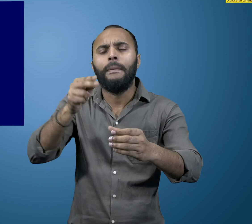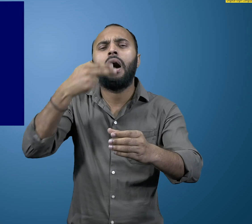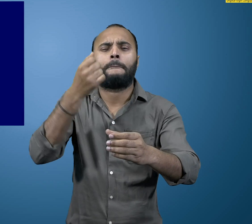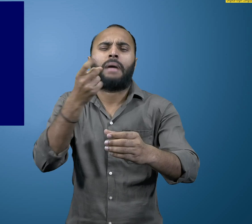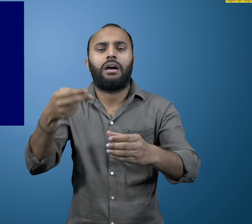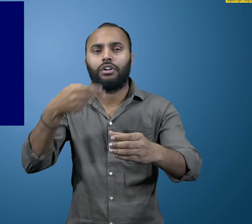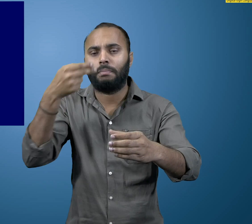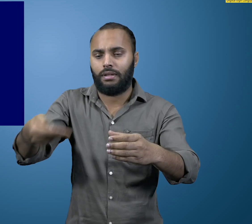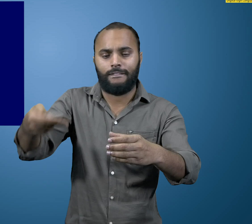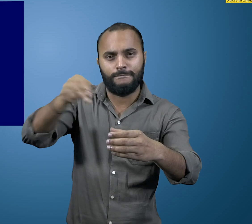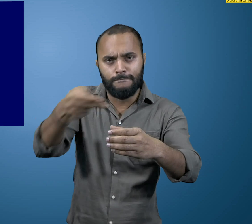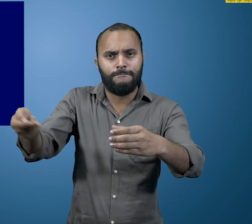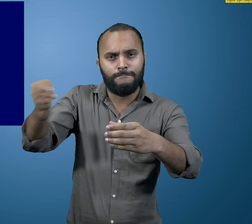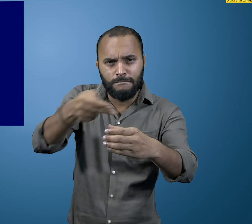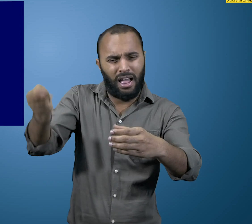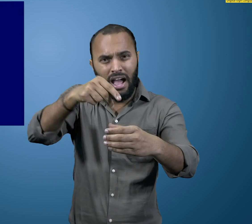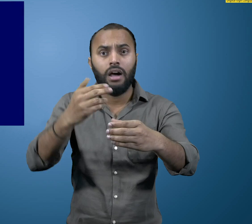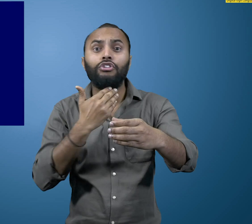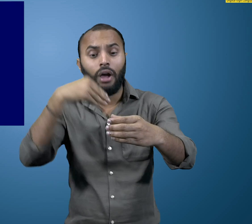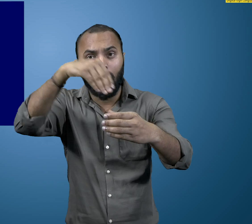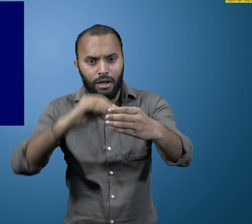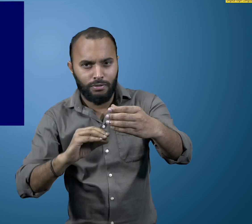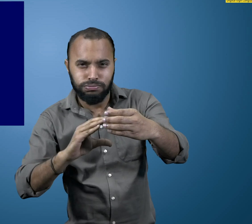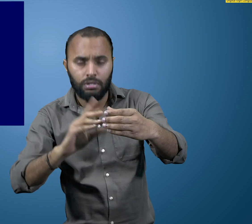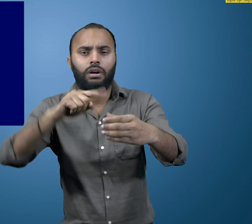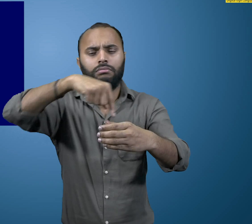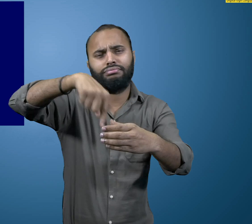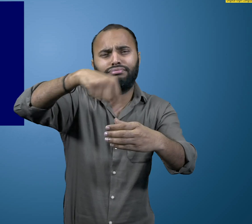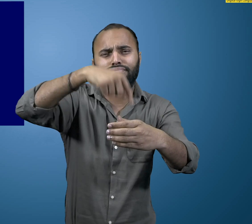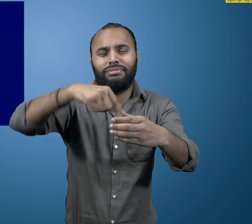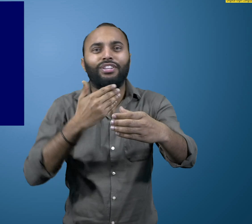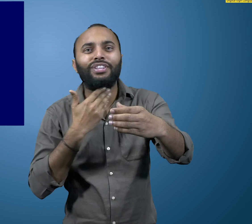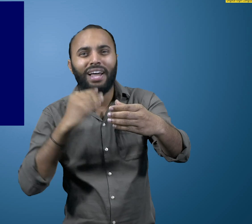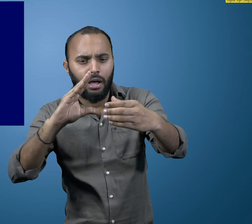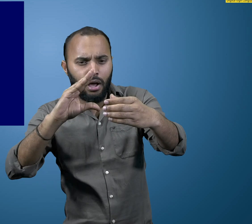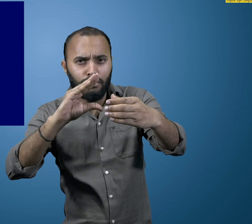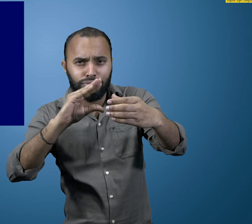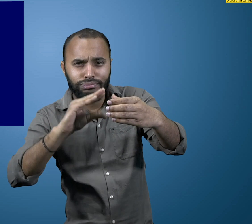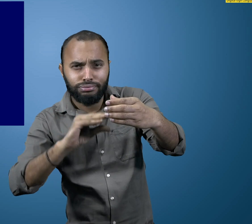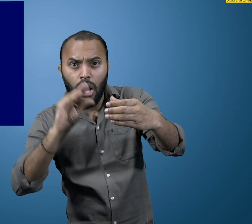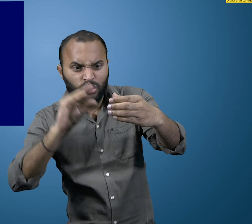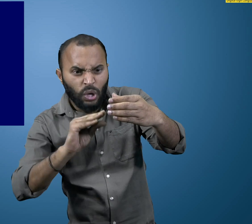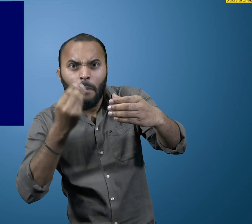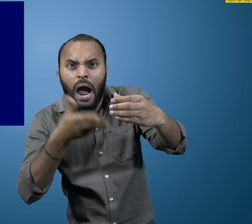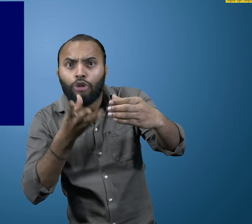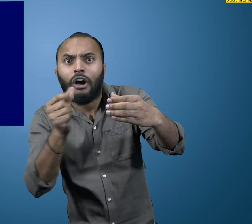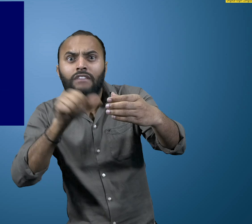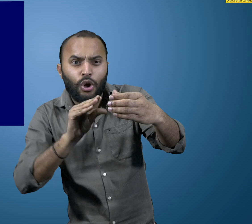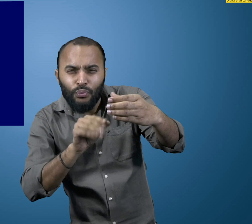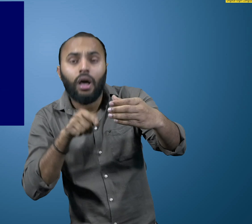it will not dissolve and sugar will settle down at bottom of glass. It